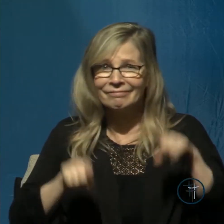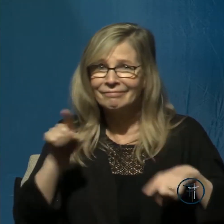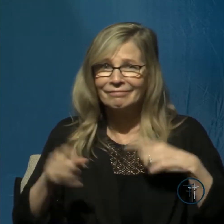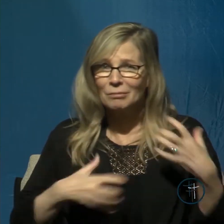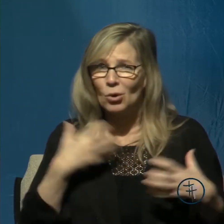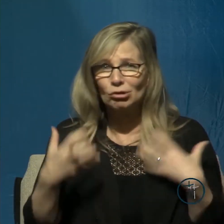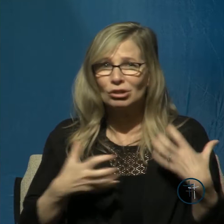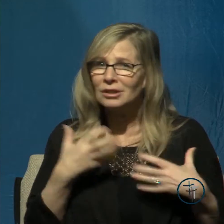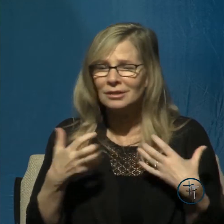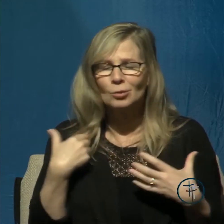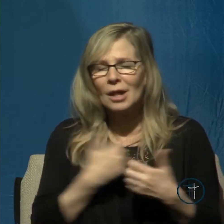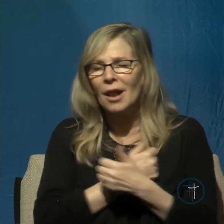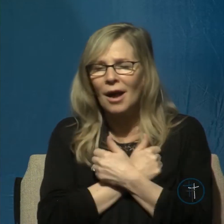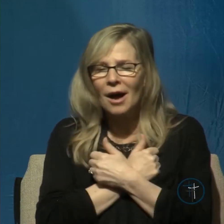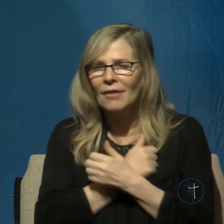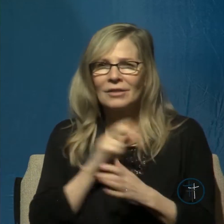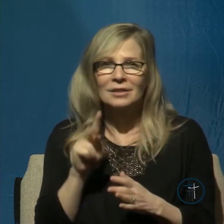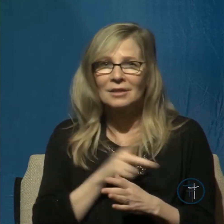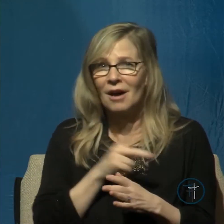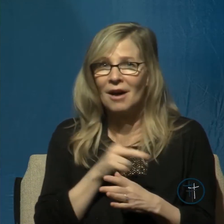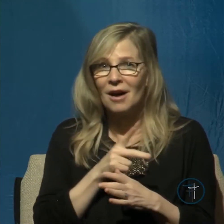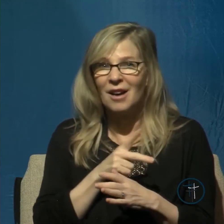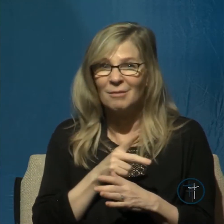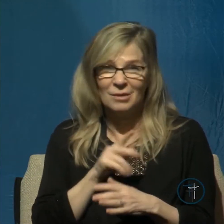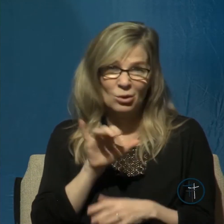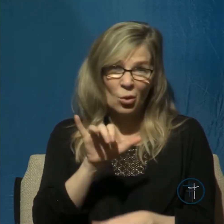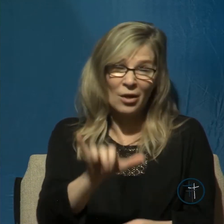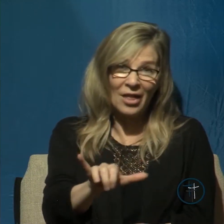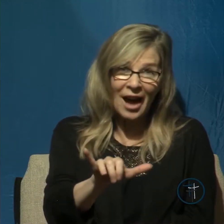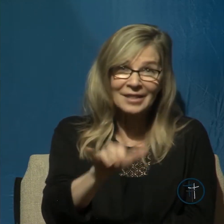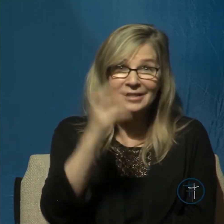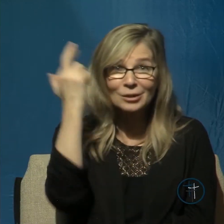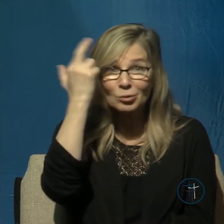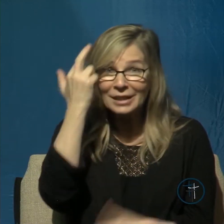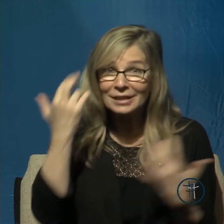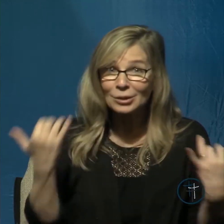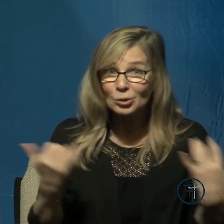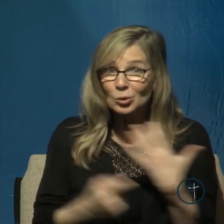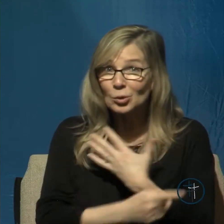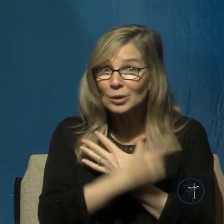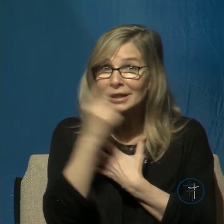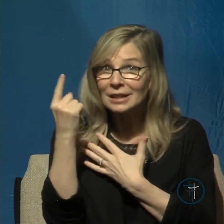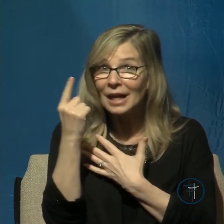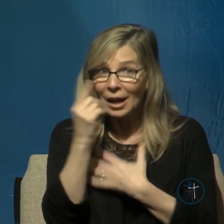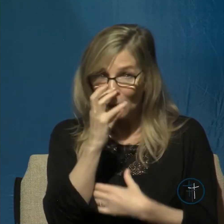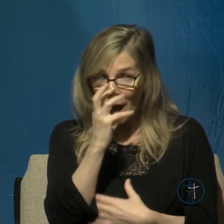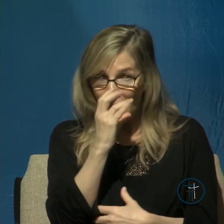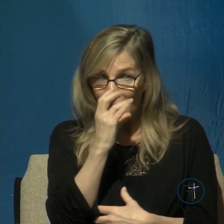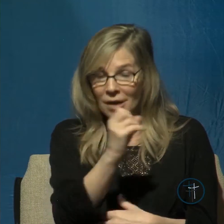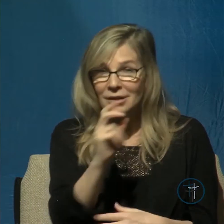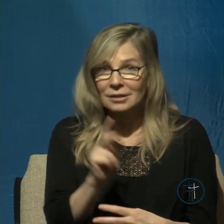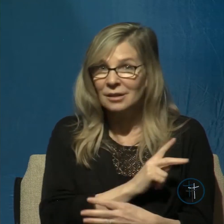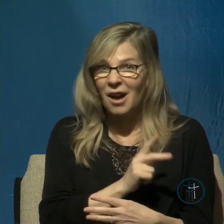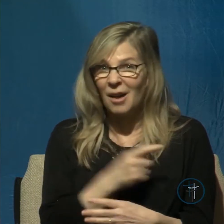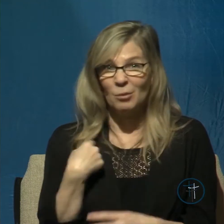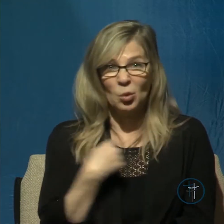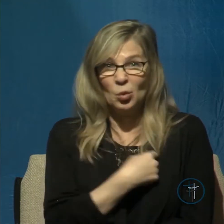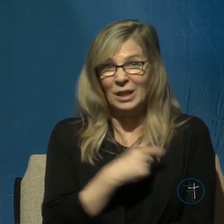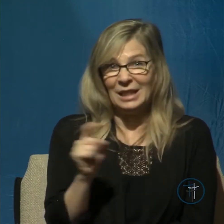Psalms, and thus the reason we find ourselves turning to them when we're in need and we are hurting.